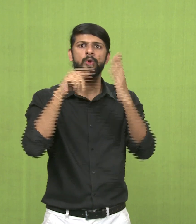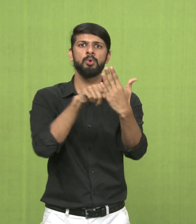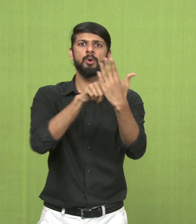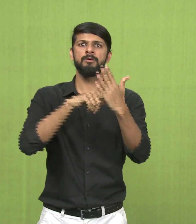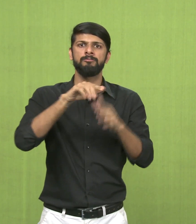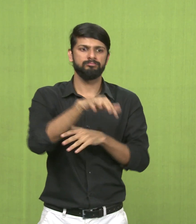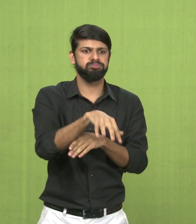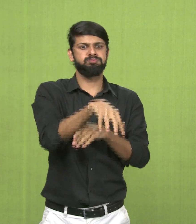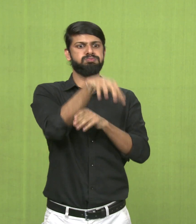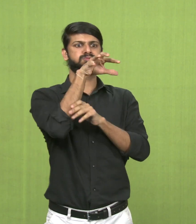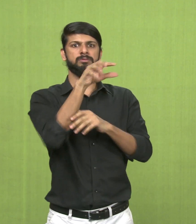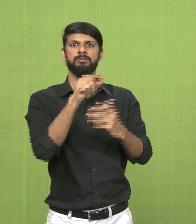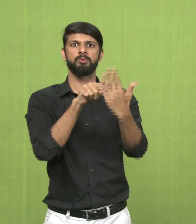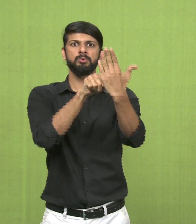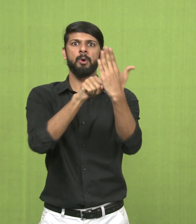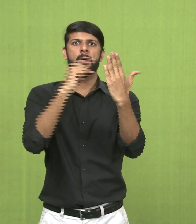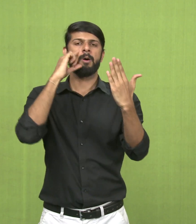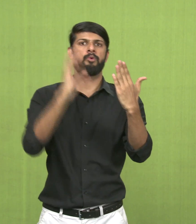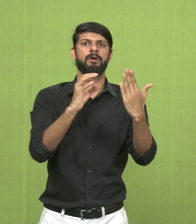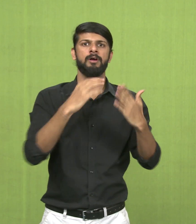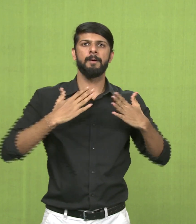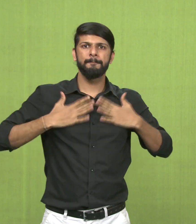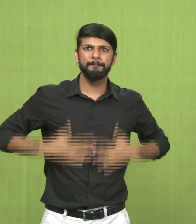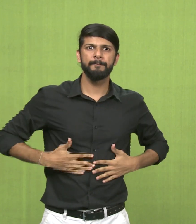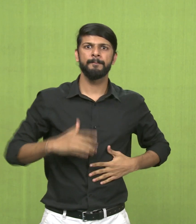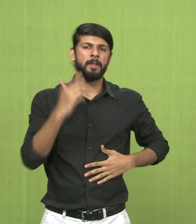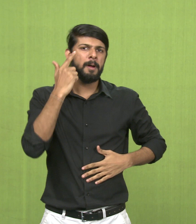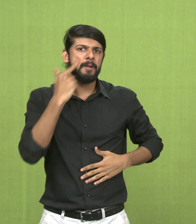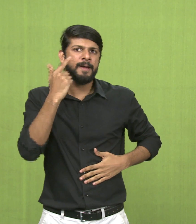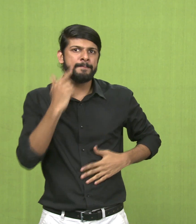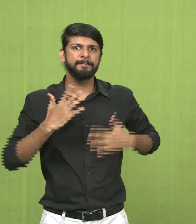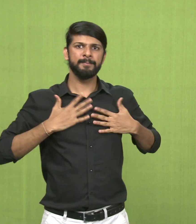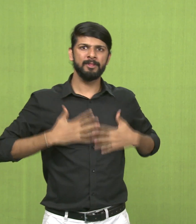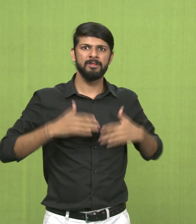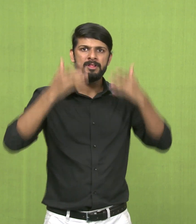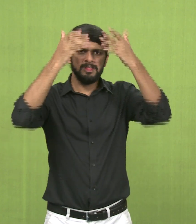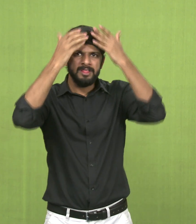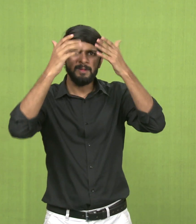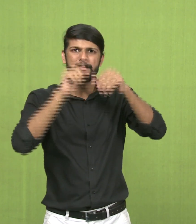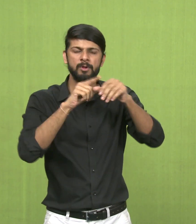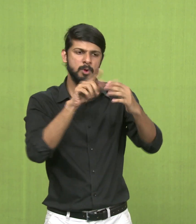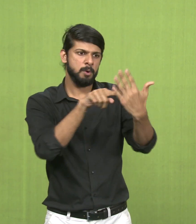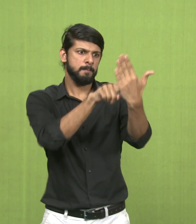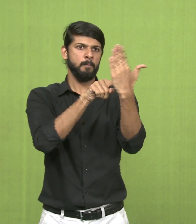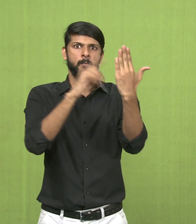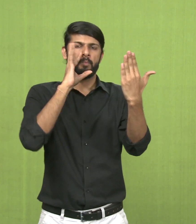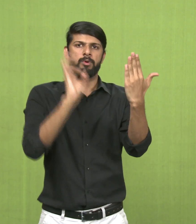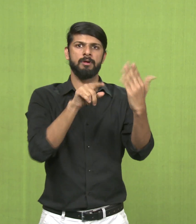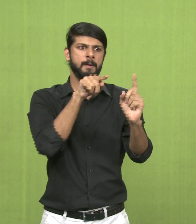altered and lengthened. For example, the painting on the side, illustration, Akbar crossing the